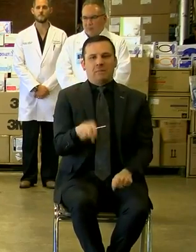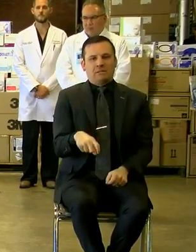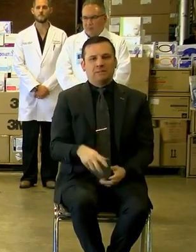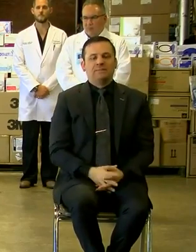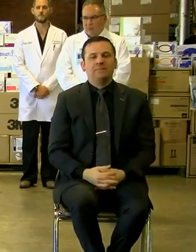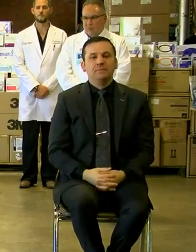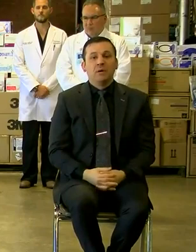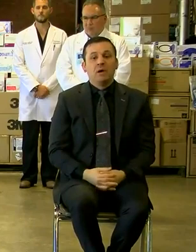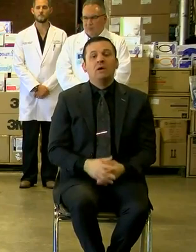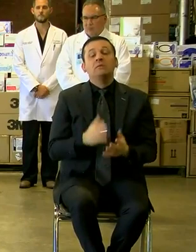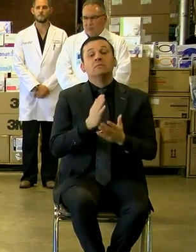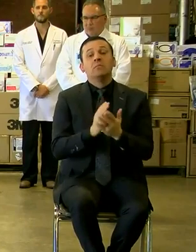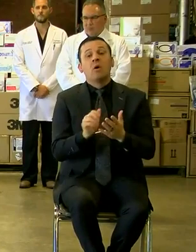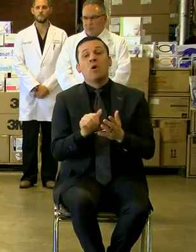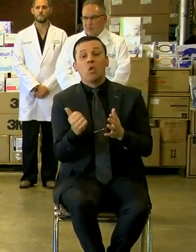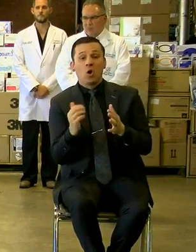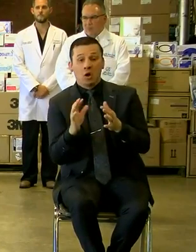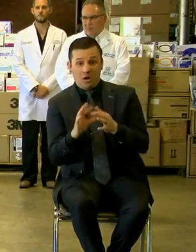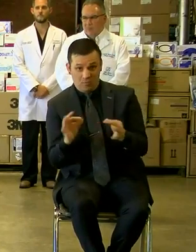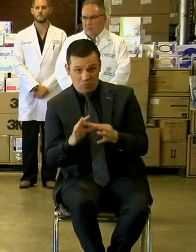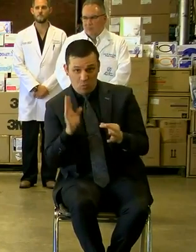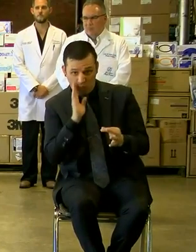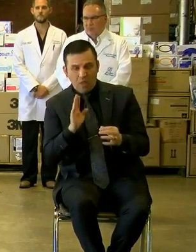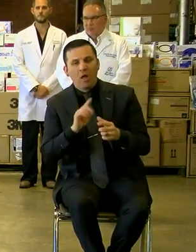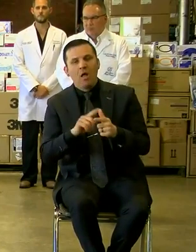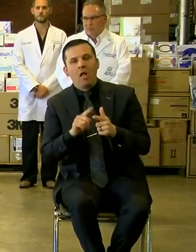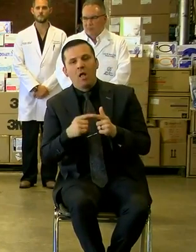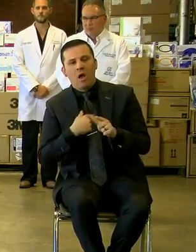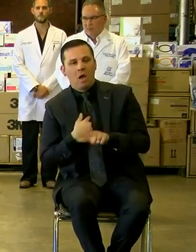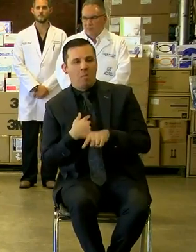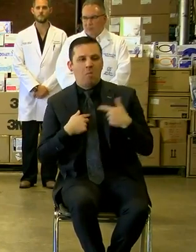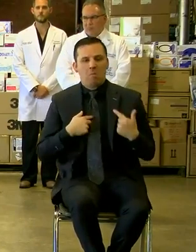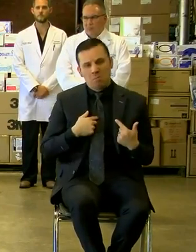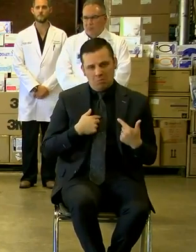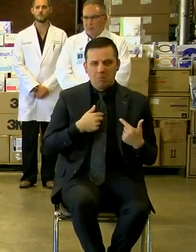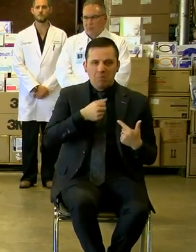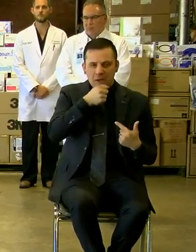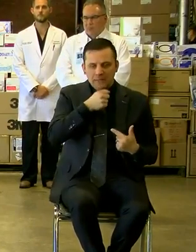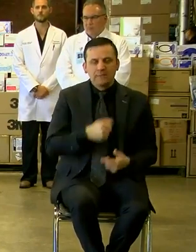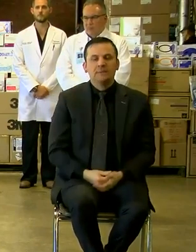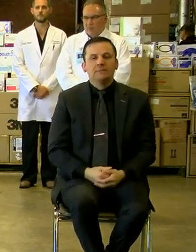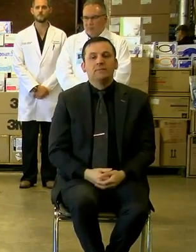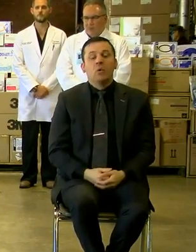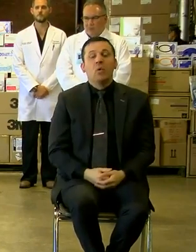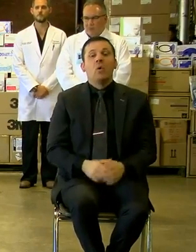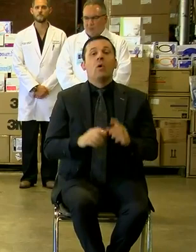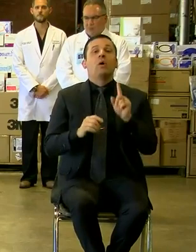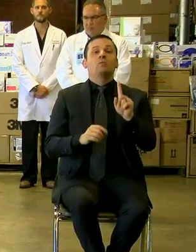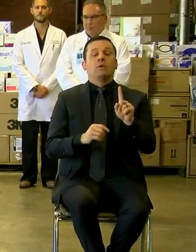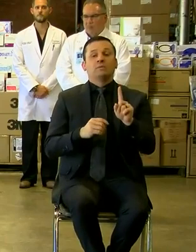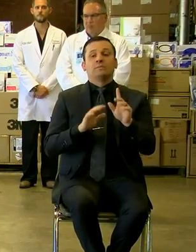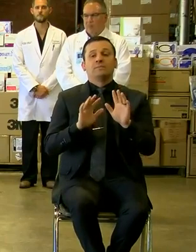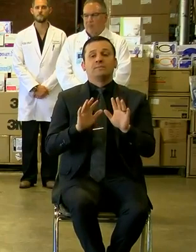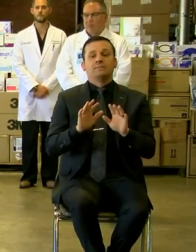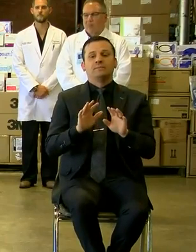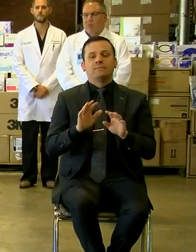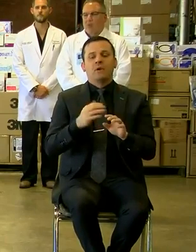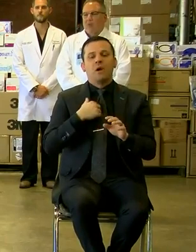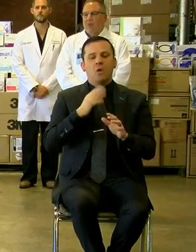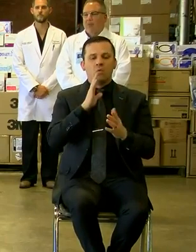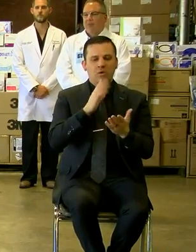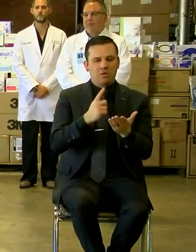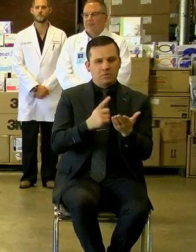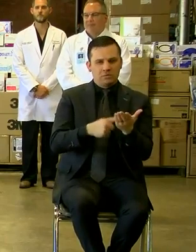A couple of other comments and then I'm going to pass the mic. One is, let me go back over